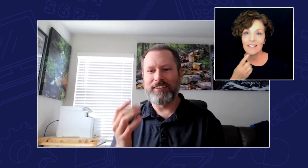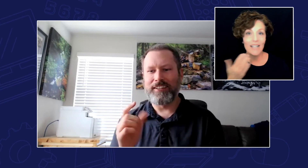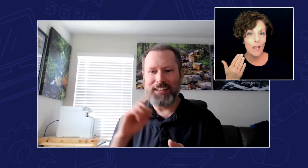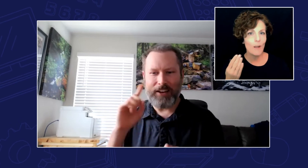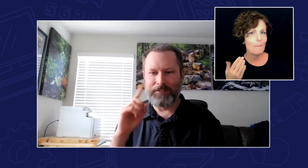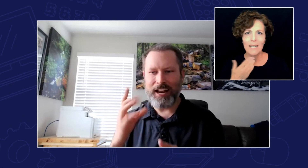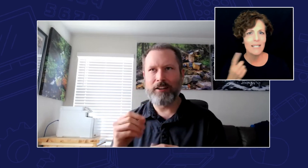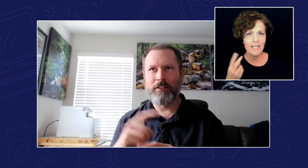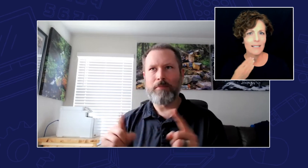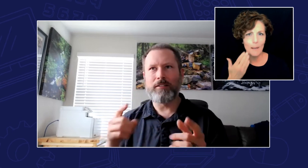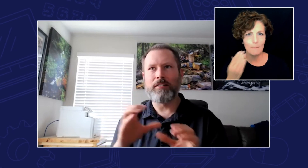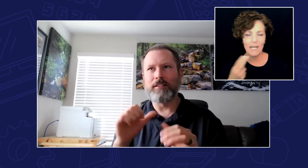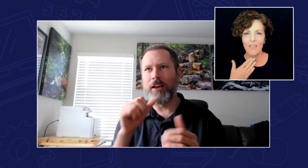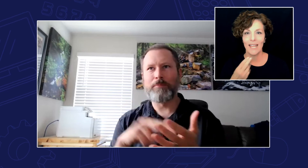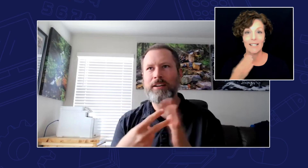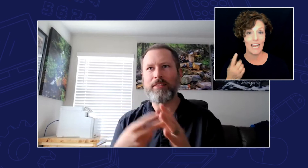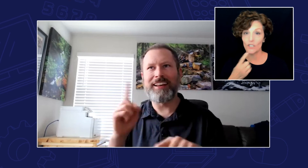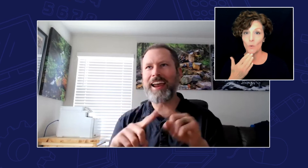doesn't mean they can't do anything in life